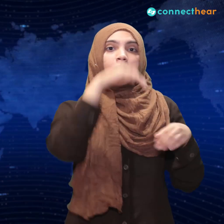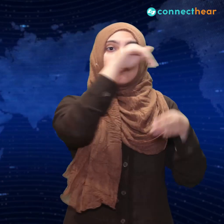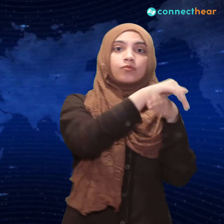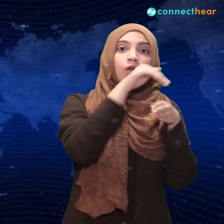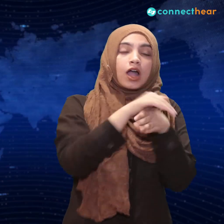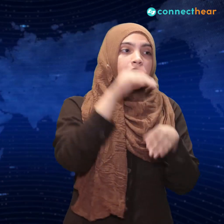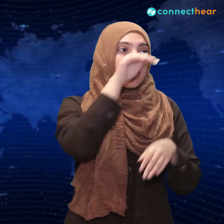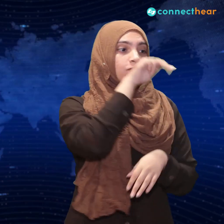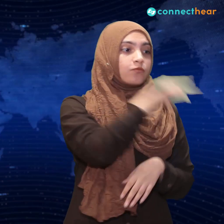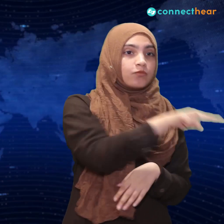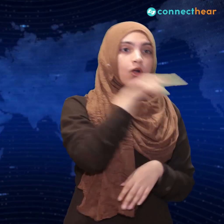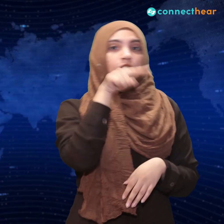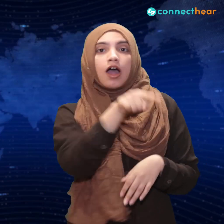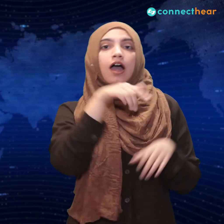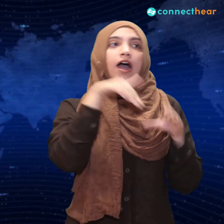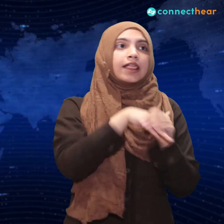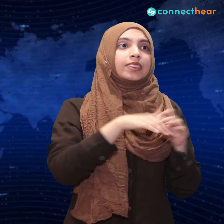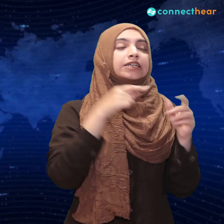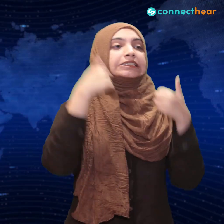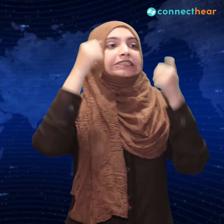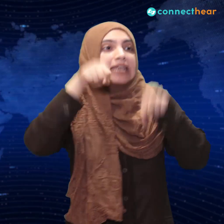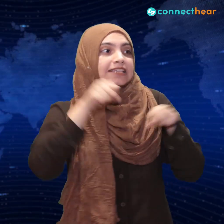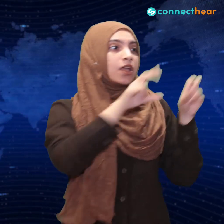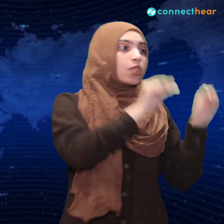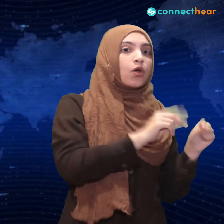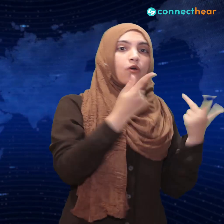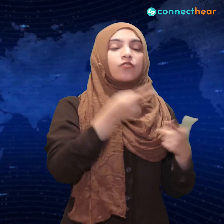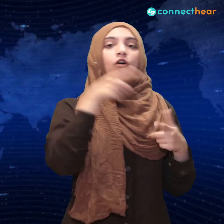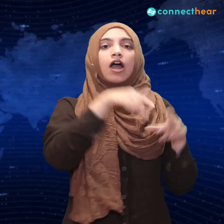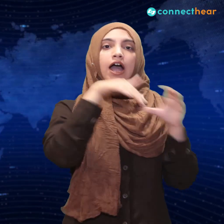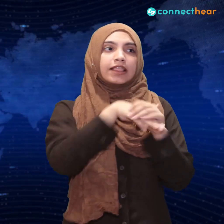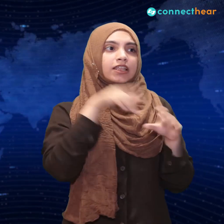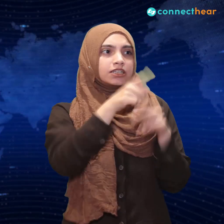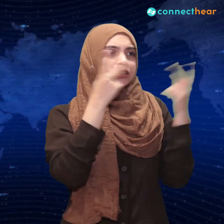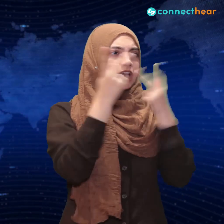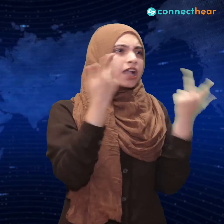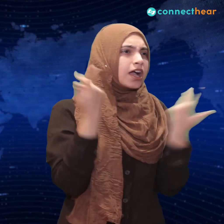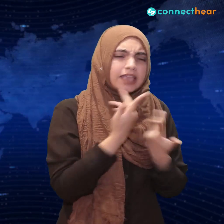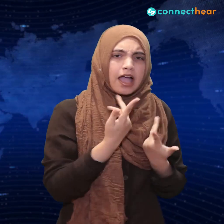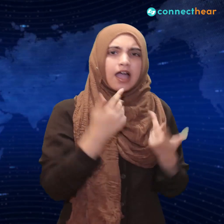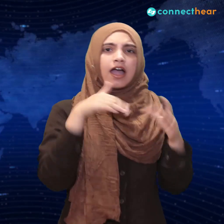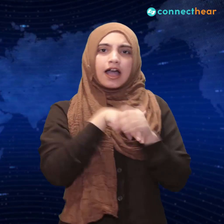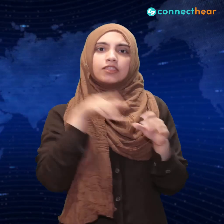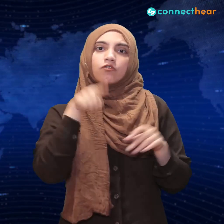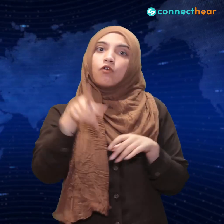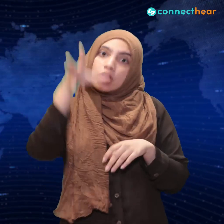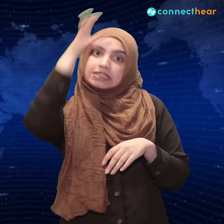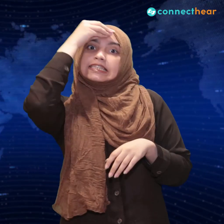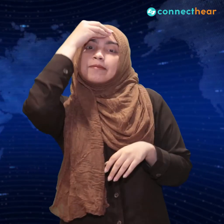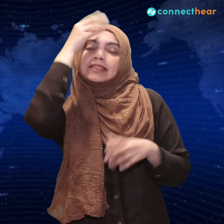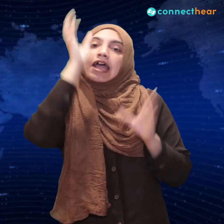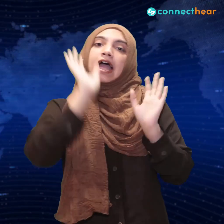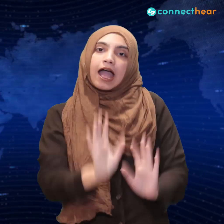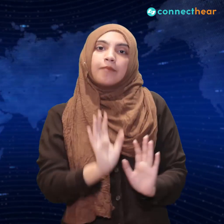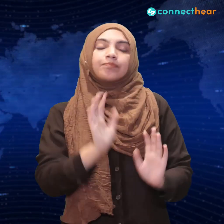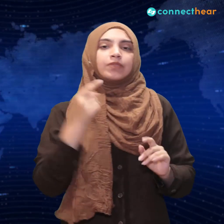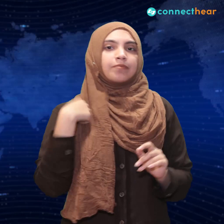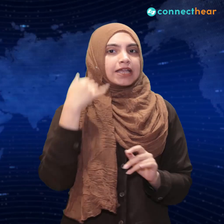reason to go back and was actually enjoying the game. But after knowing that he is the organizer, I may have figured it out.